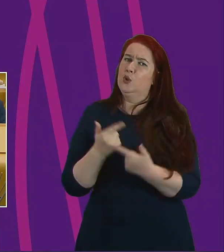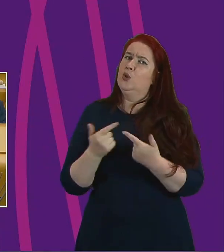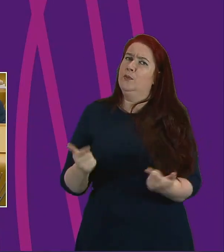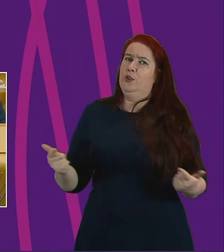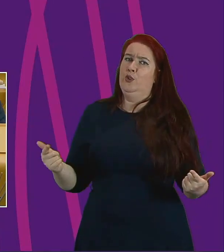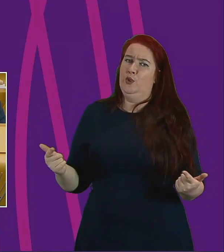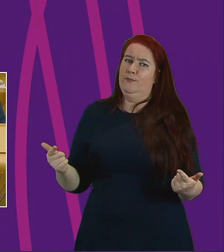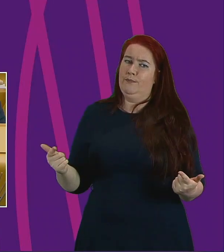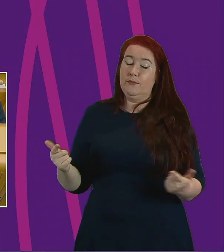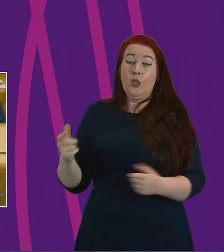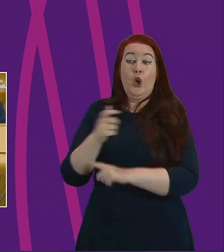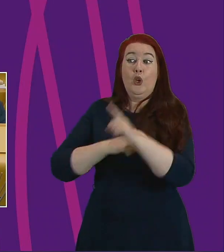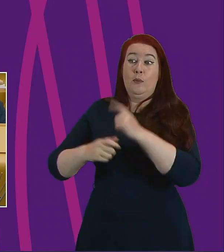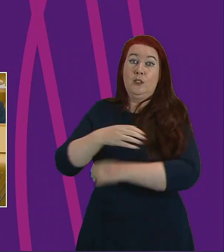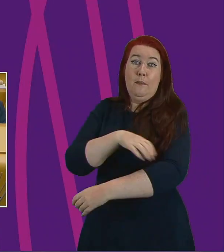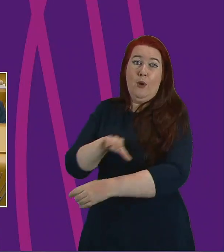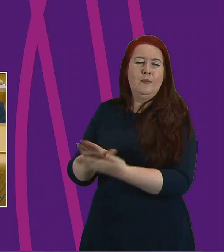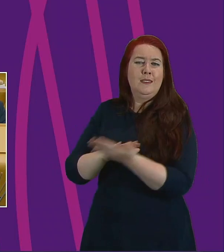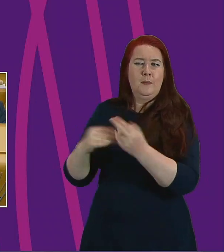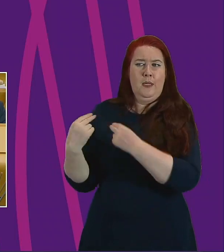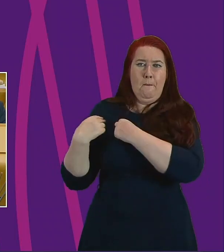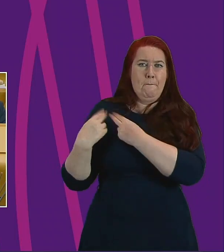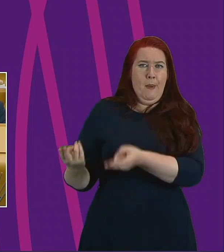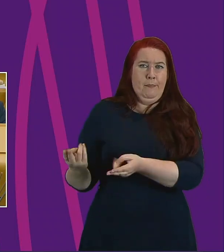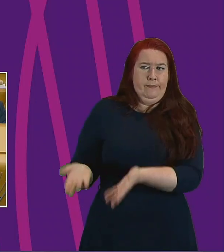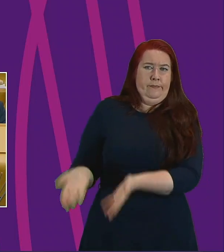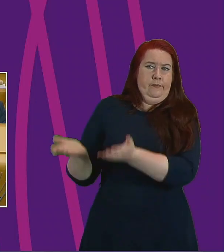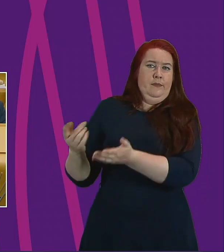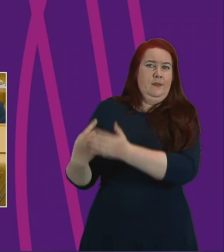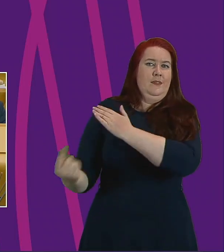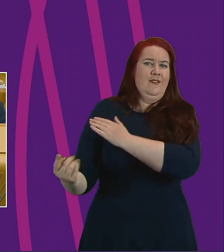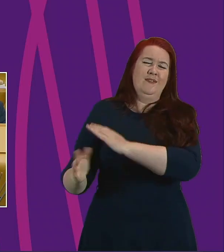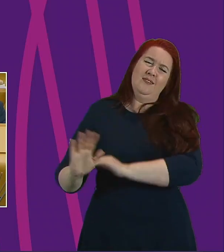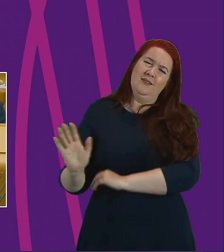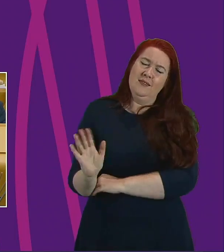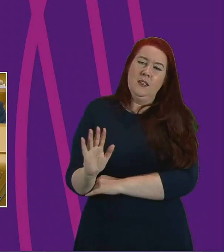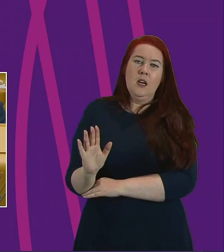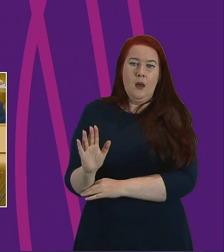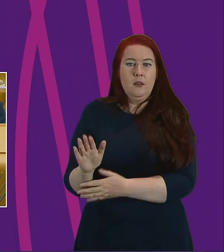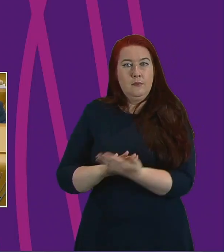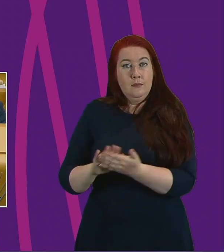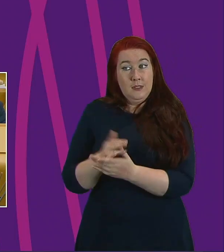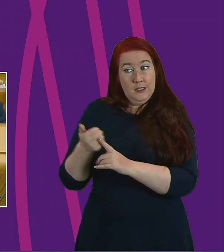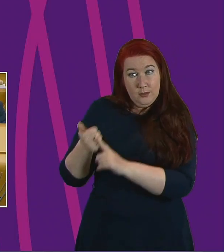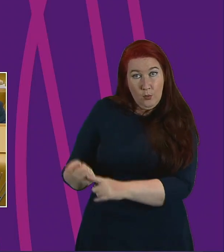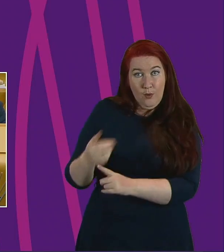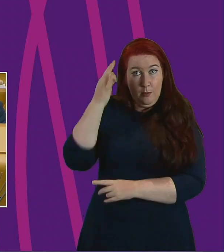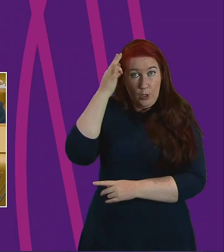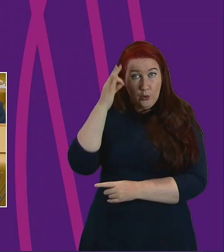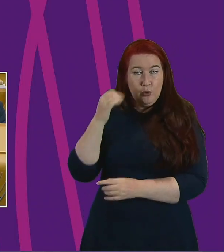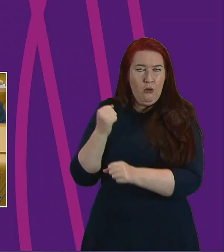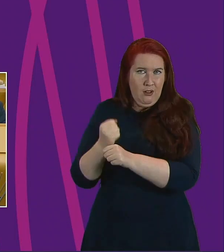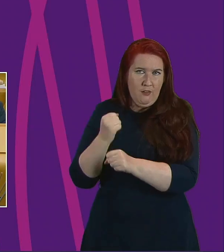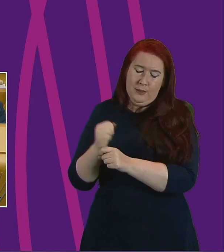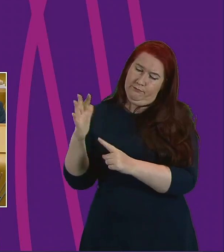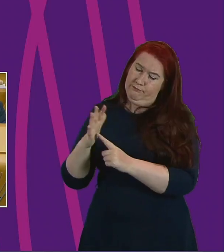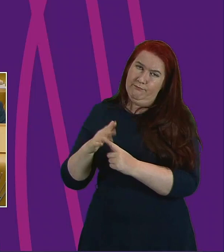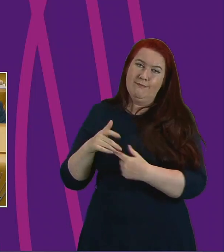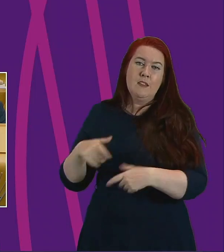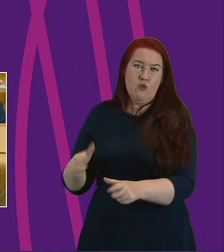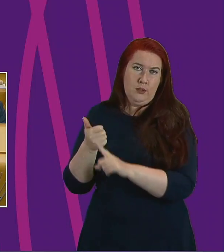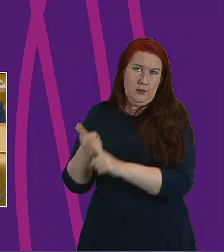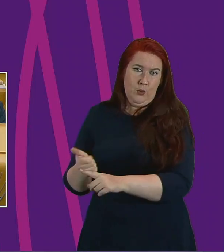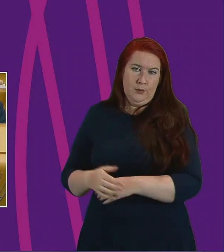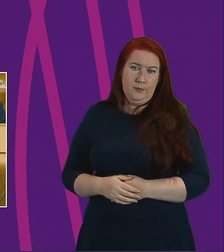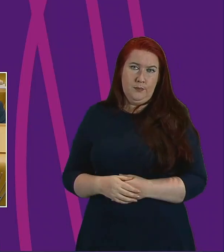an excuse to simply leave local communities to it and support both from councils and government remains critical. Presiding officer, COVID